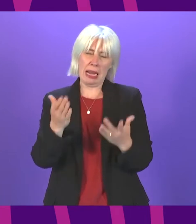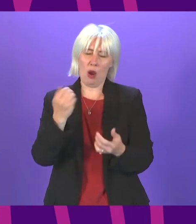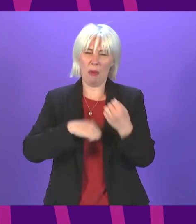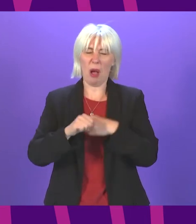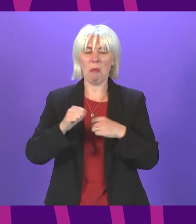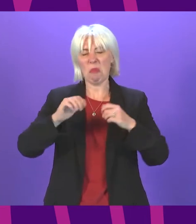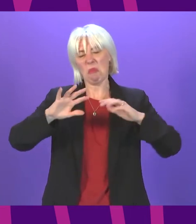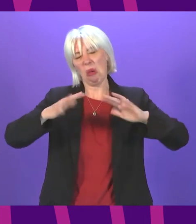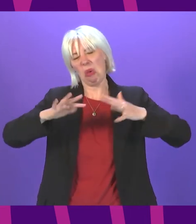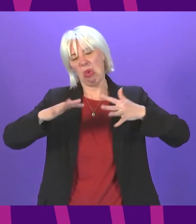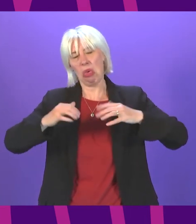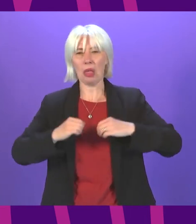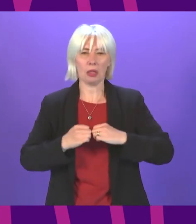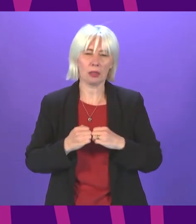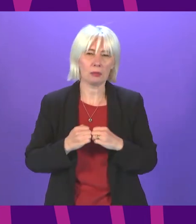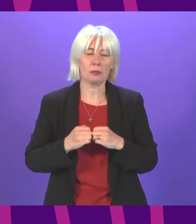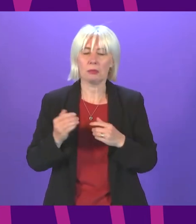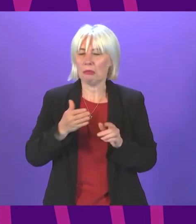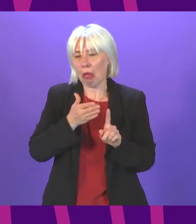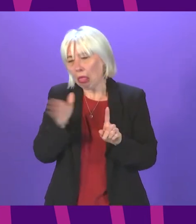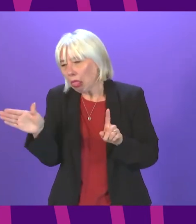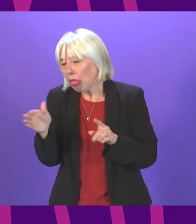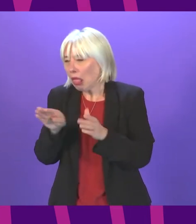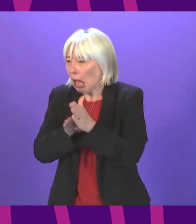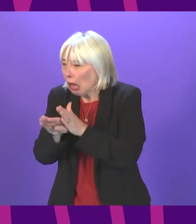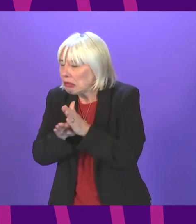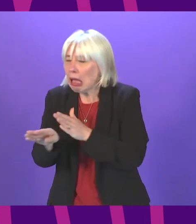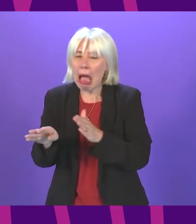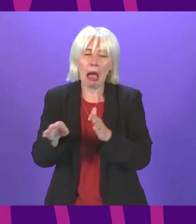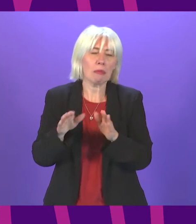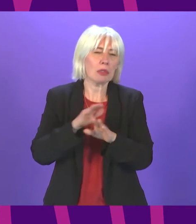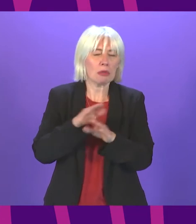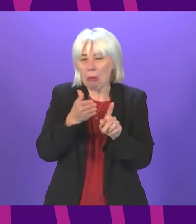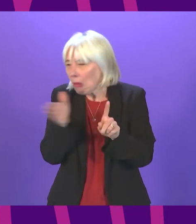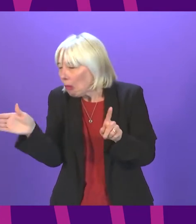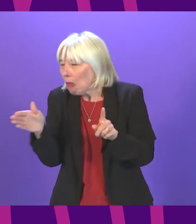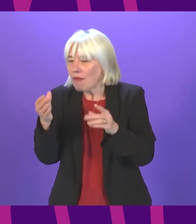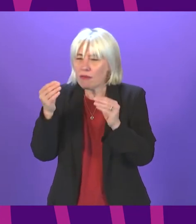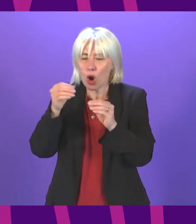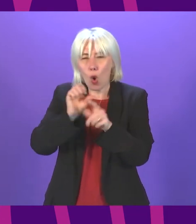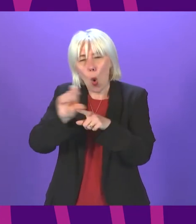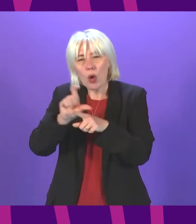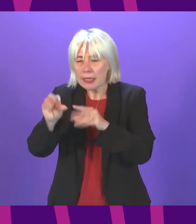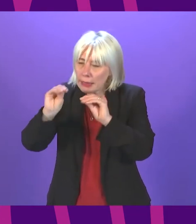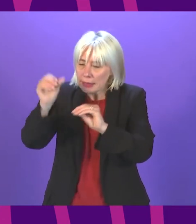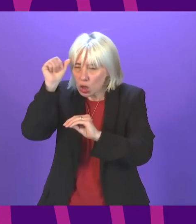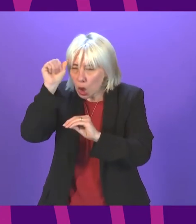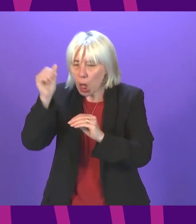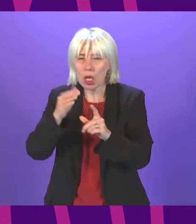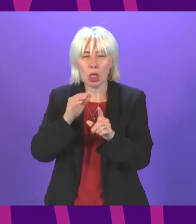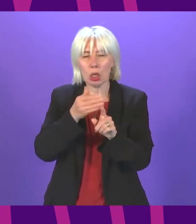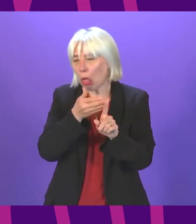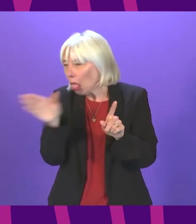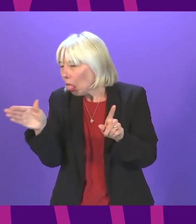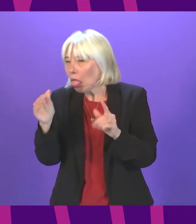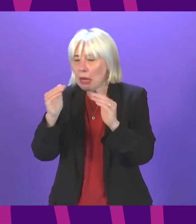average. moving away from exams away from courses that teach knowledge and away from rigorous standards. we welcome on